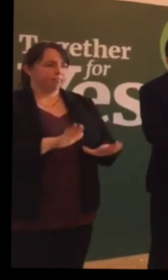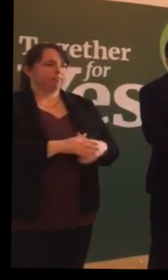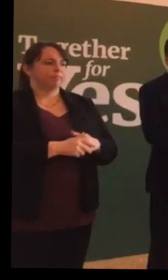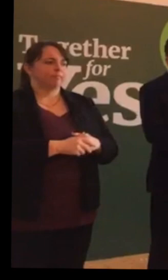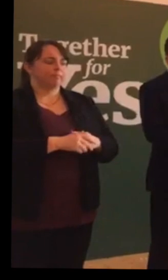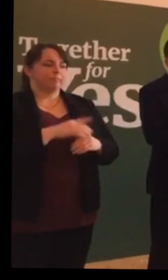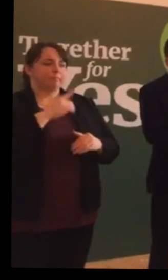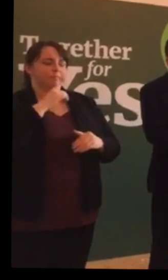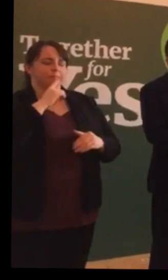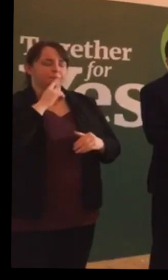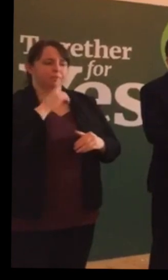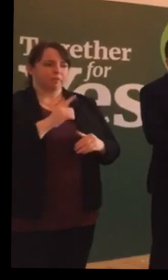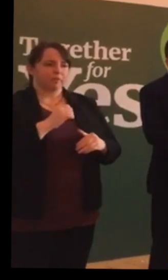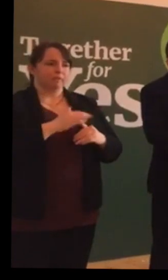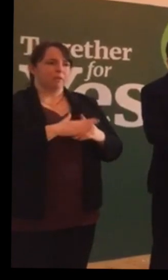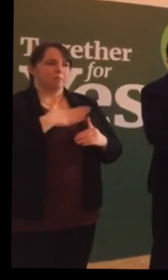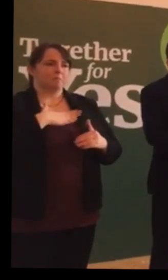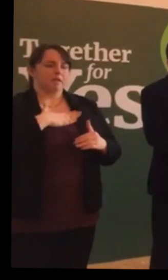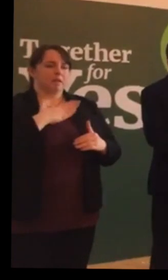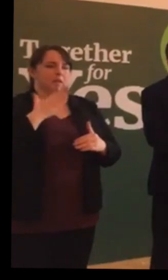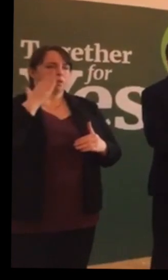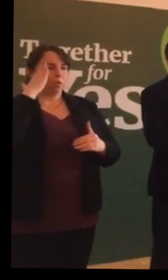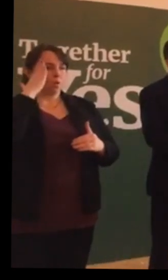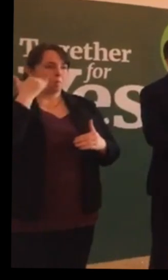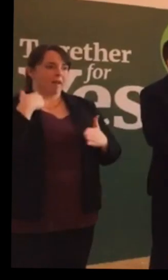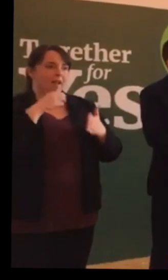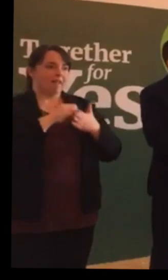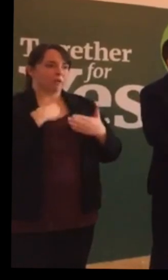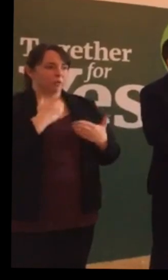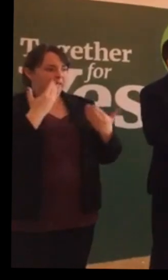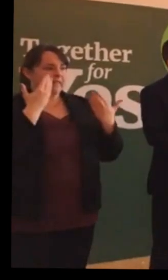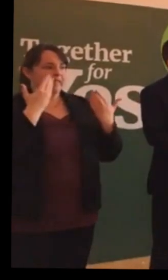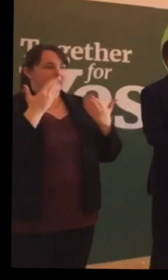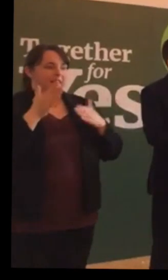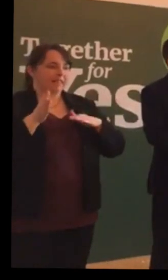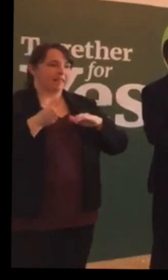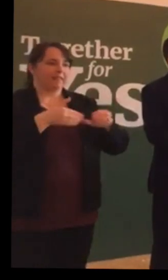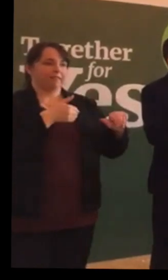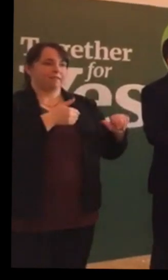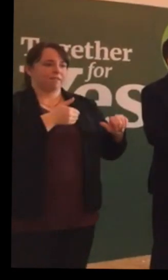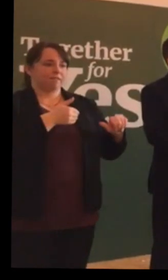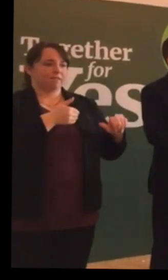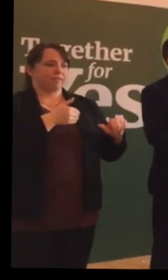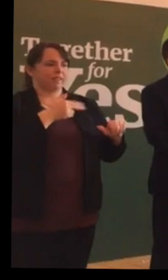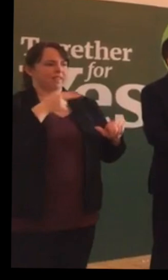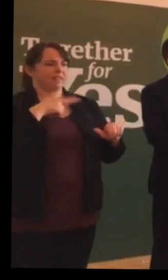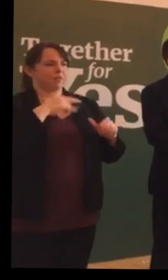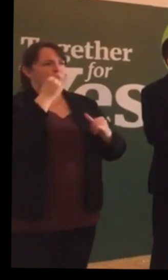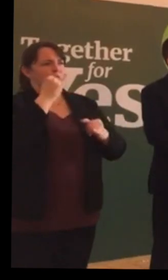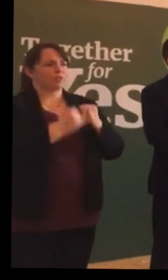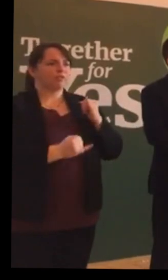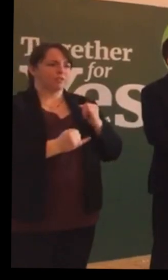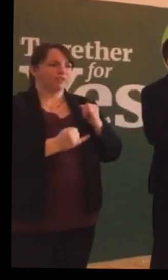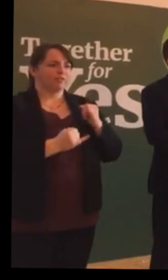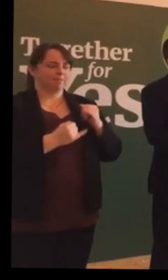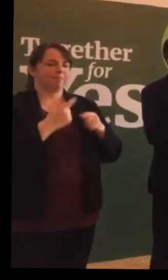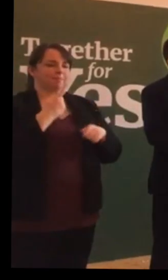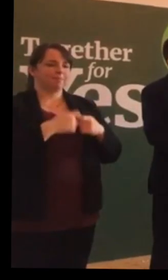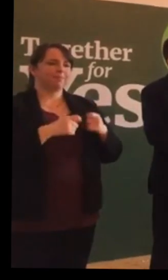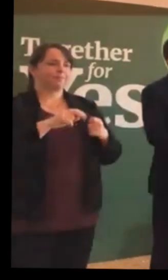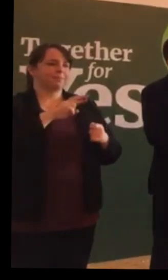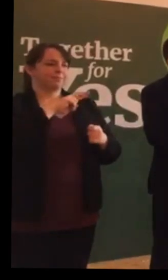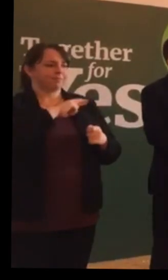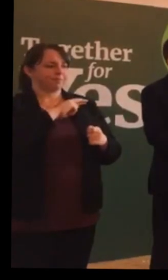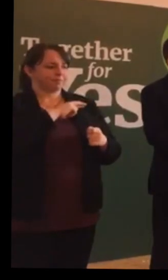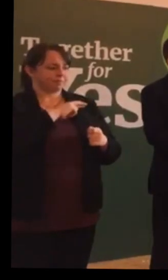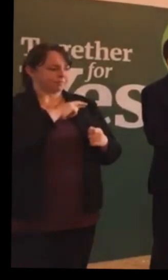The anticipation of knowing that we were going to have to leave was almost worse than the actual